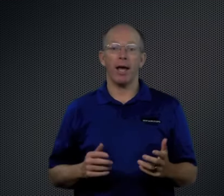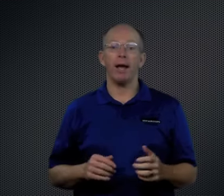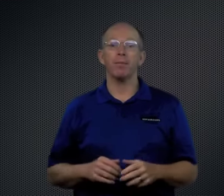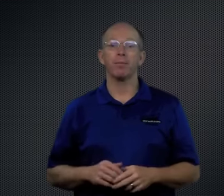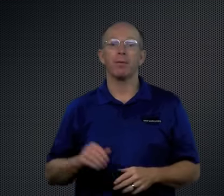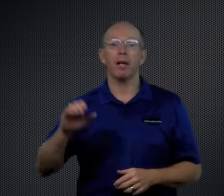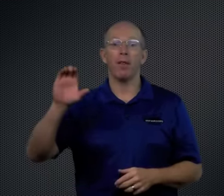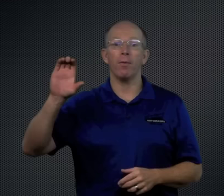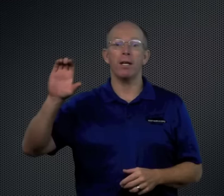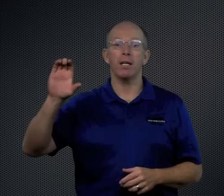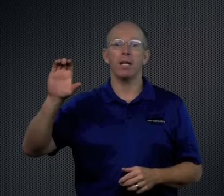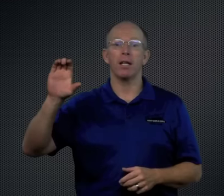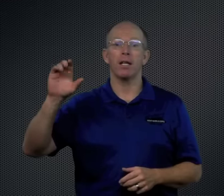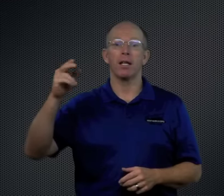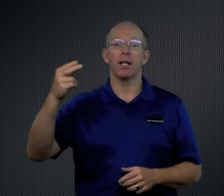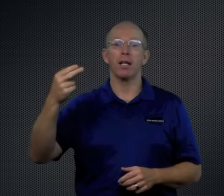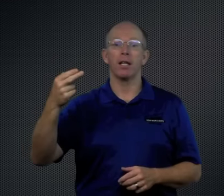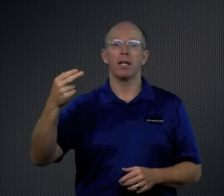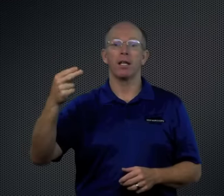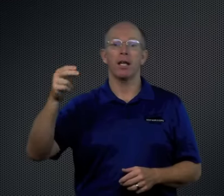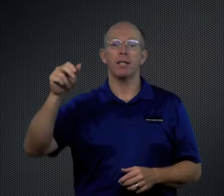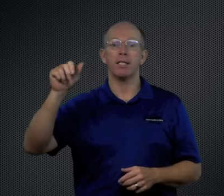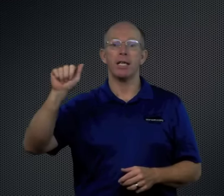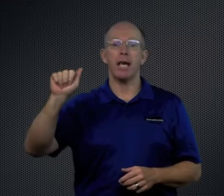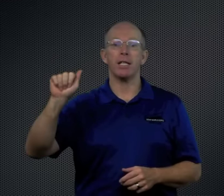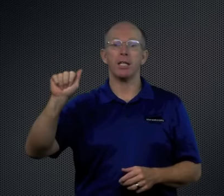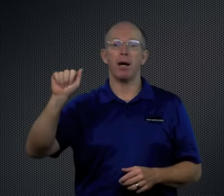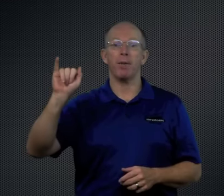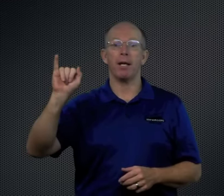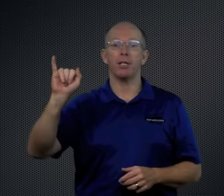that. Another one. The CH combination.